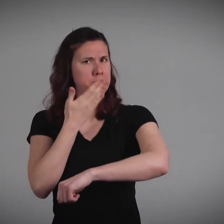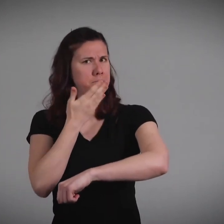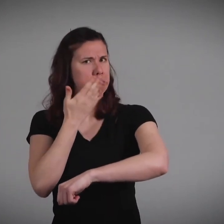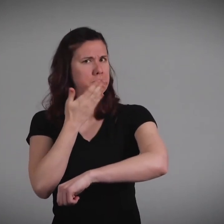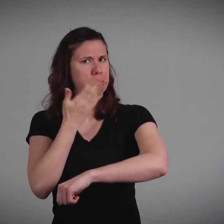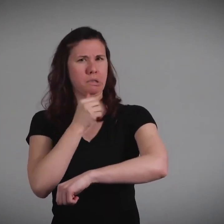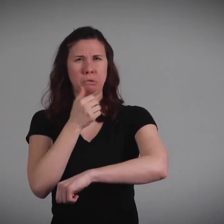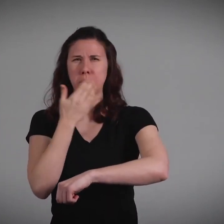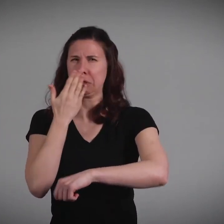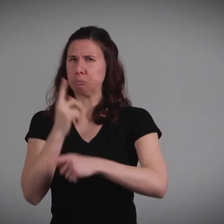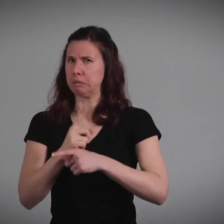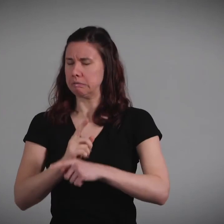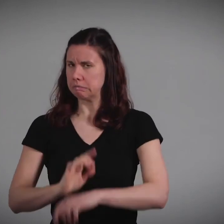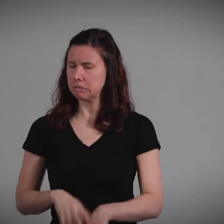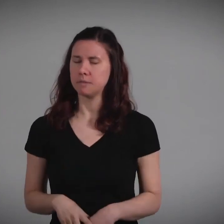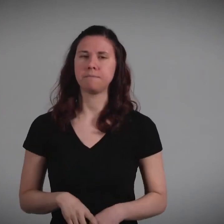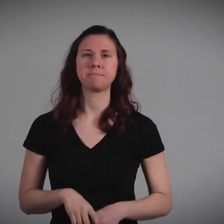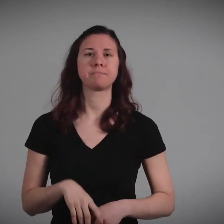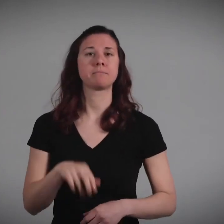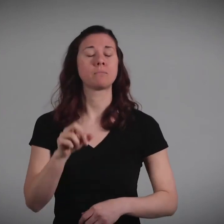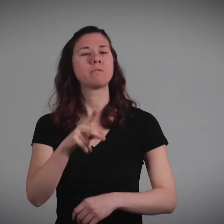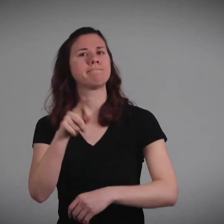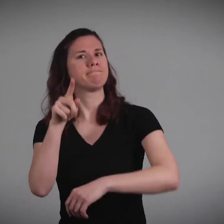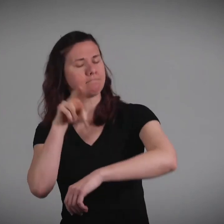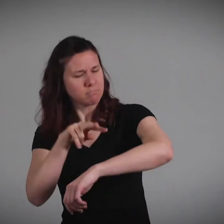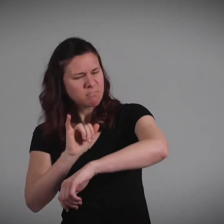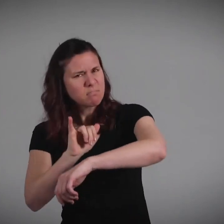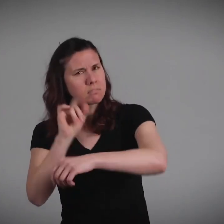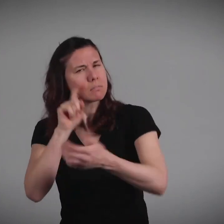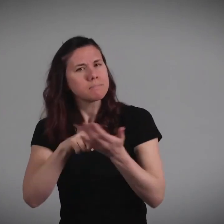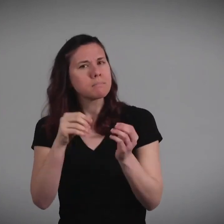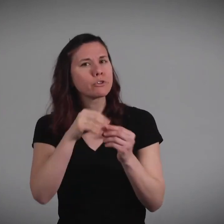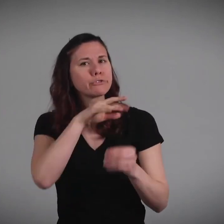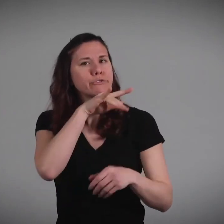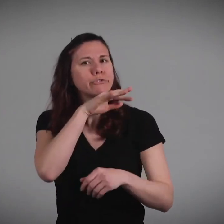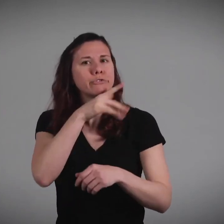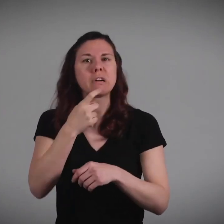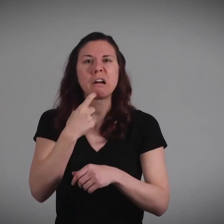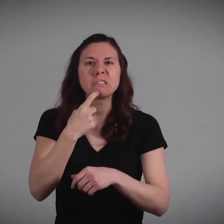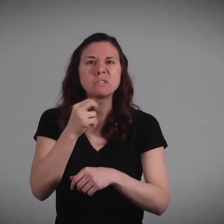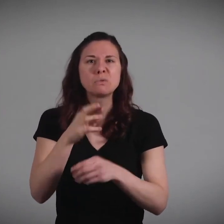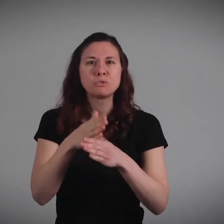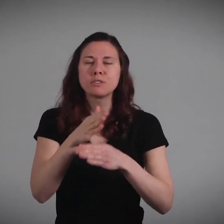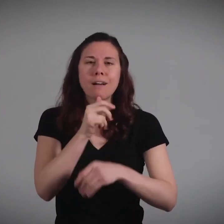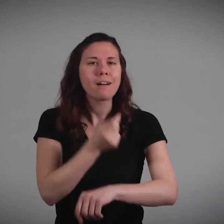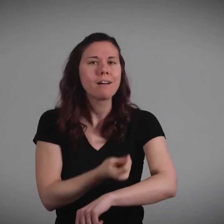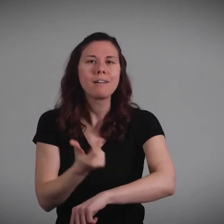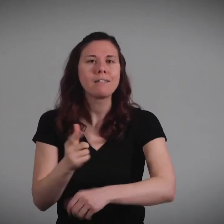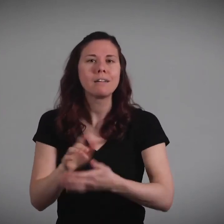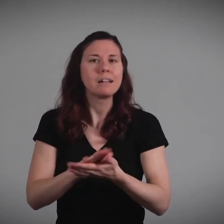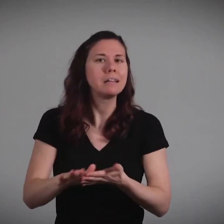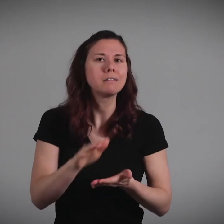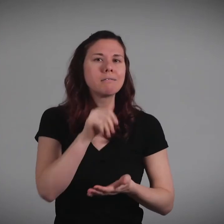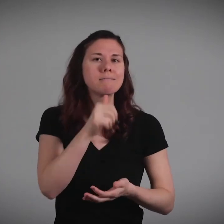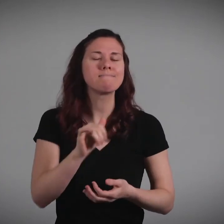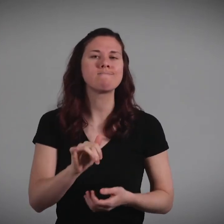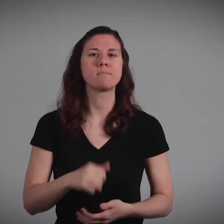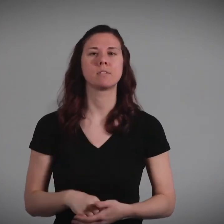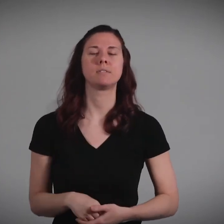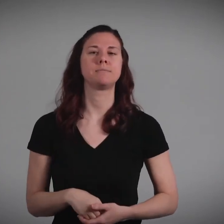you notice a smell that doesn't seem right, you should see the doctor. If you notice dirt, glass, or other materials are starting to come out of the